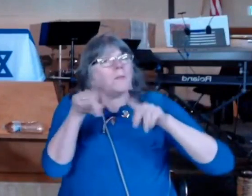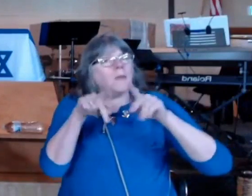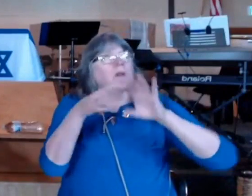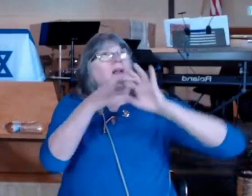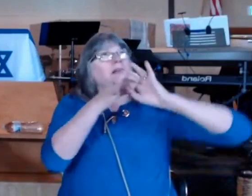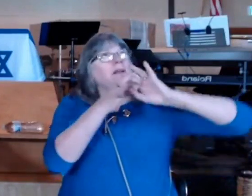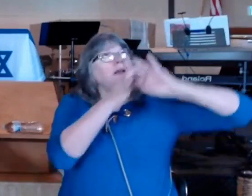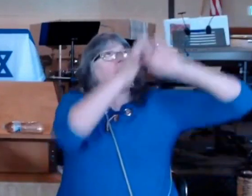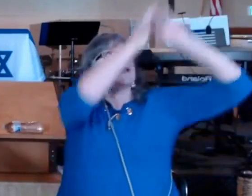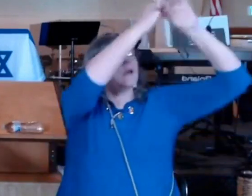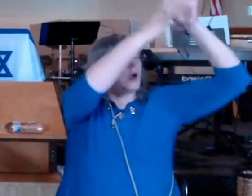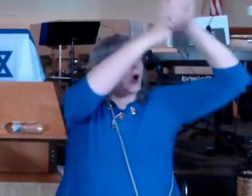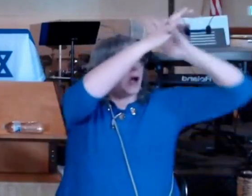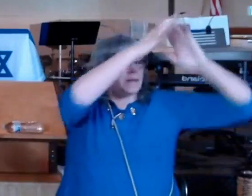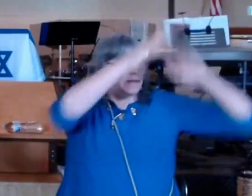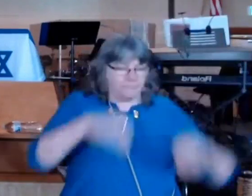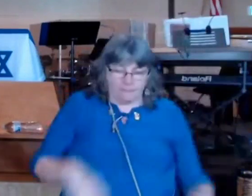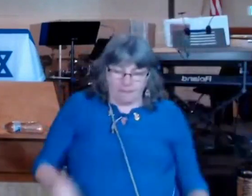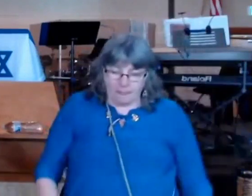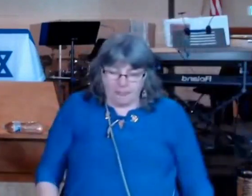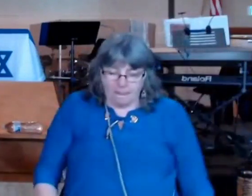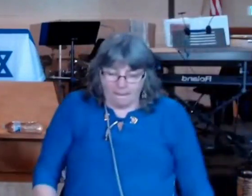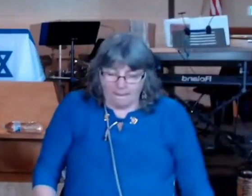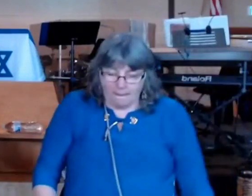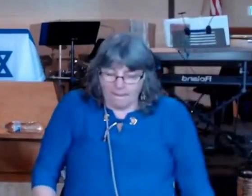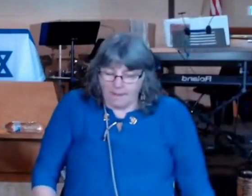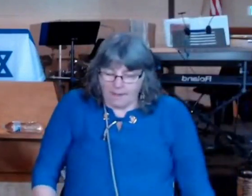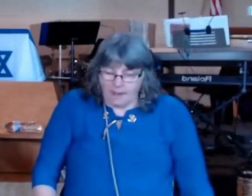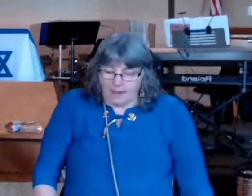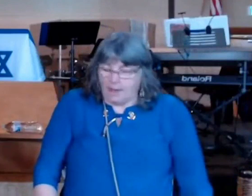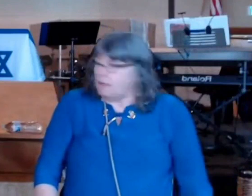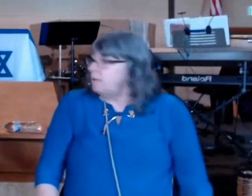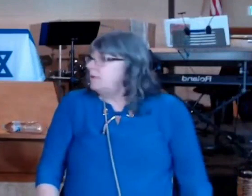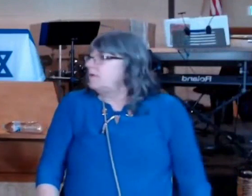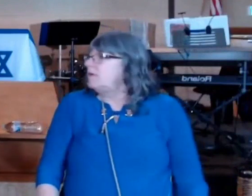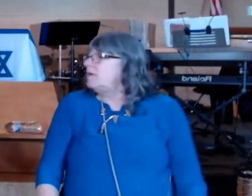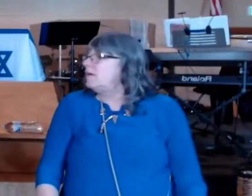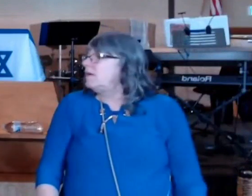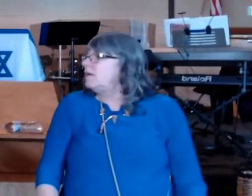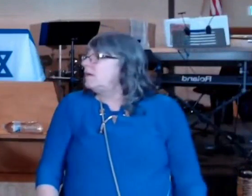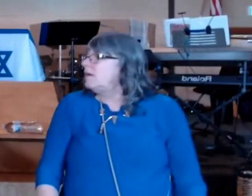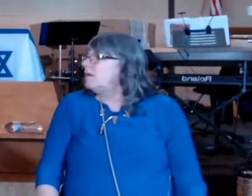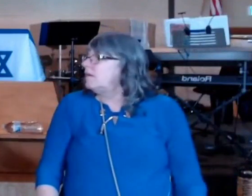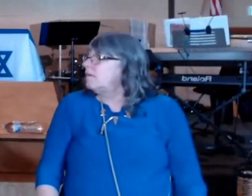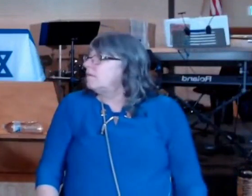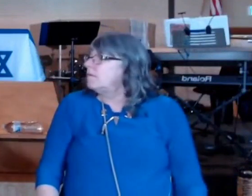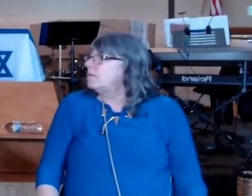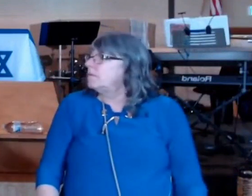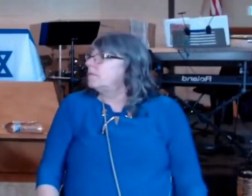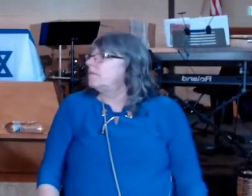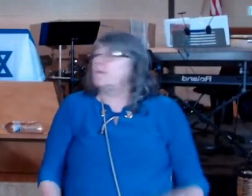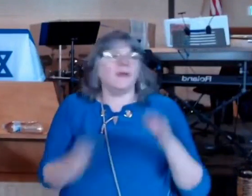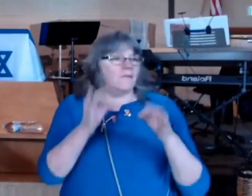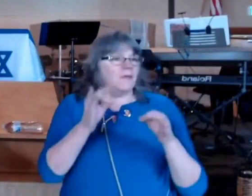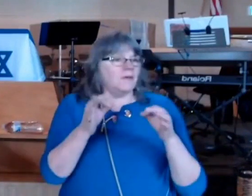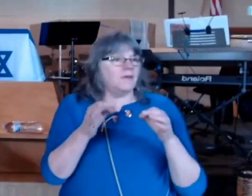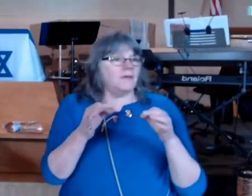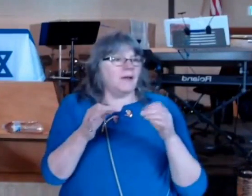okay you search on your phone Levi something got a connection to the almighty